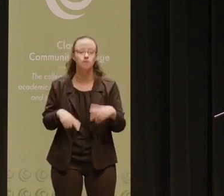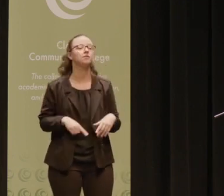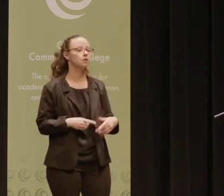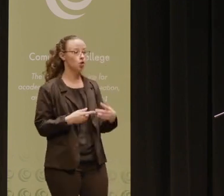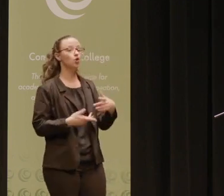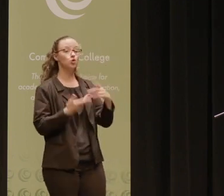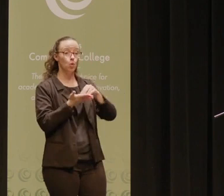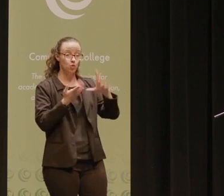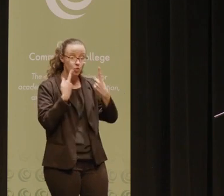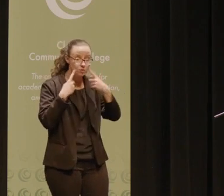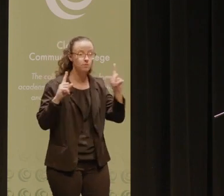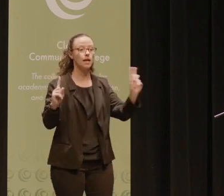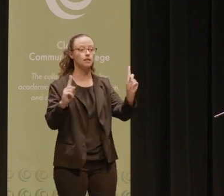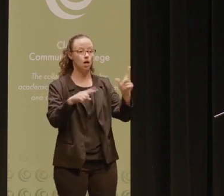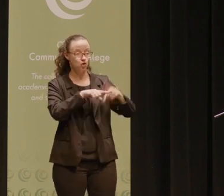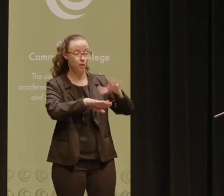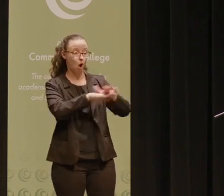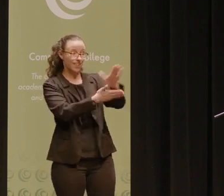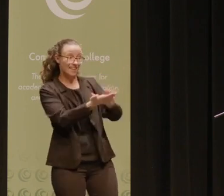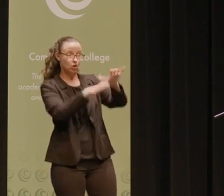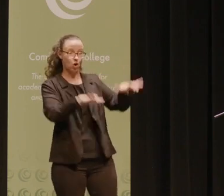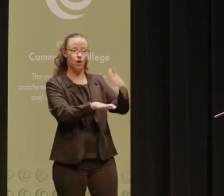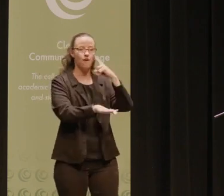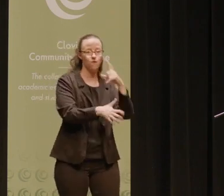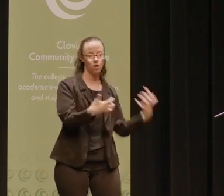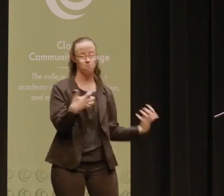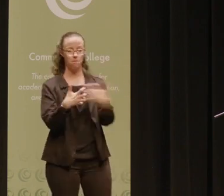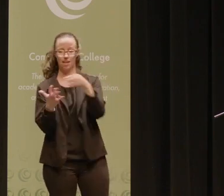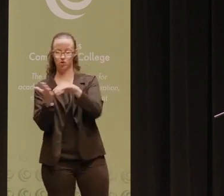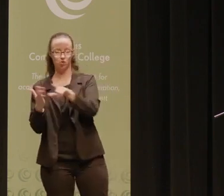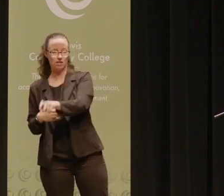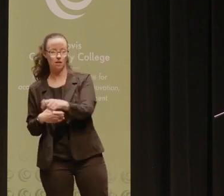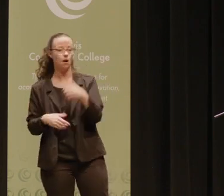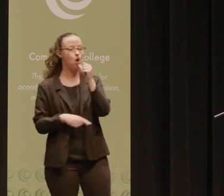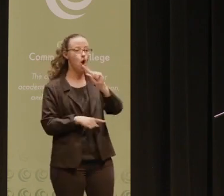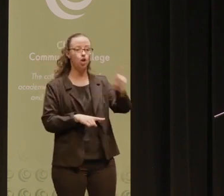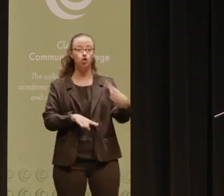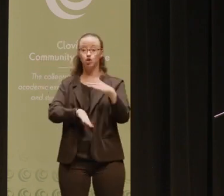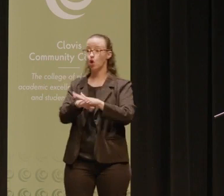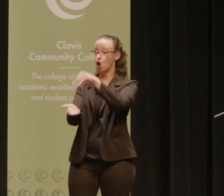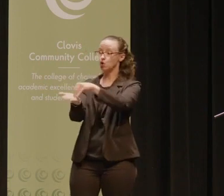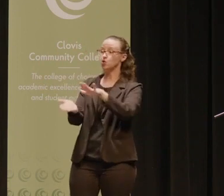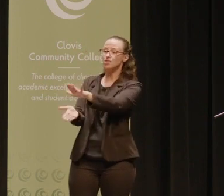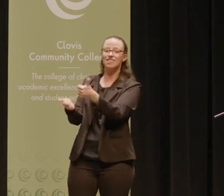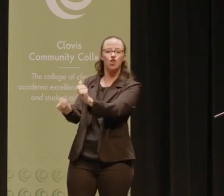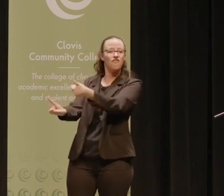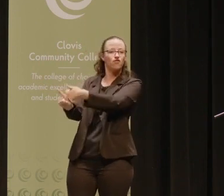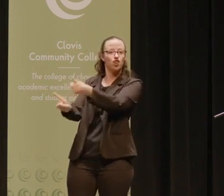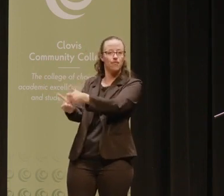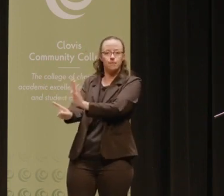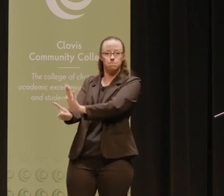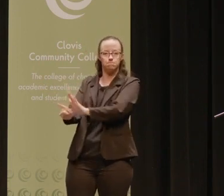determined by what institutions do to meet students' learning needs rather than exclusively on students' efforts as it's often